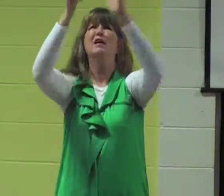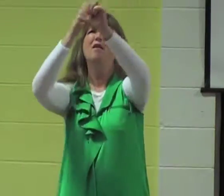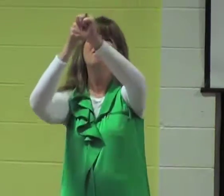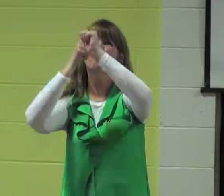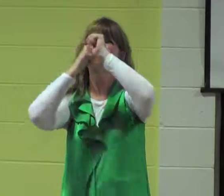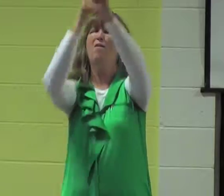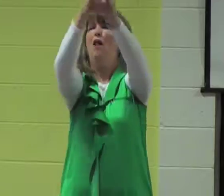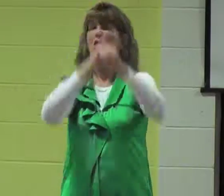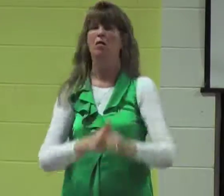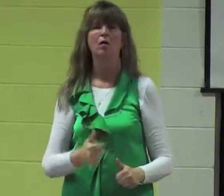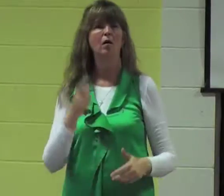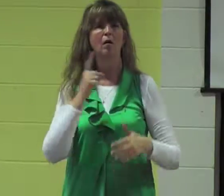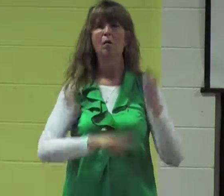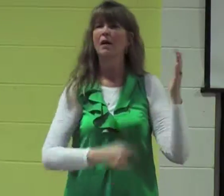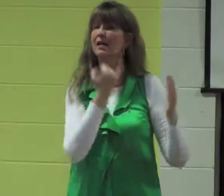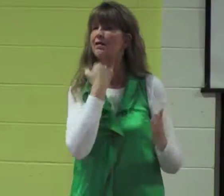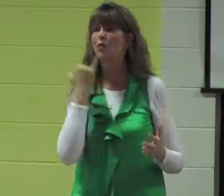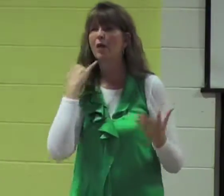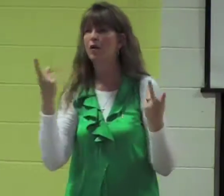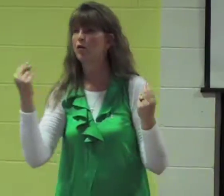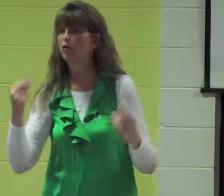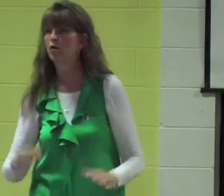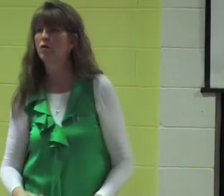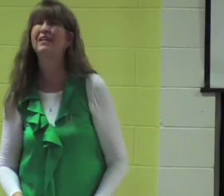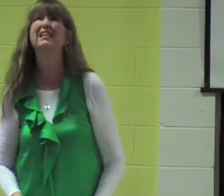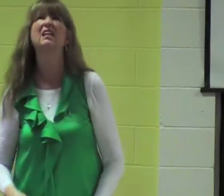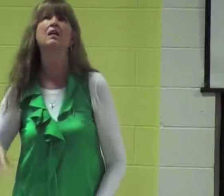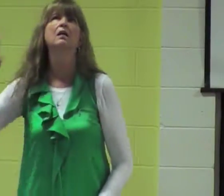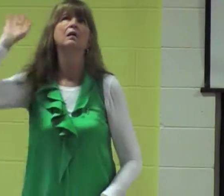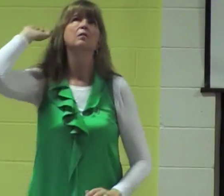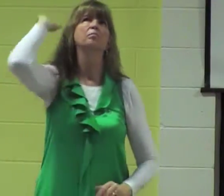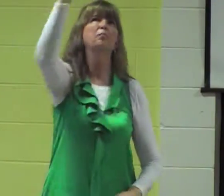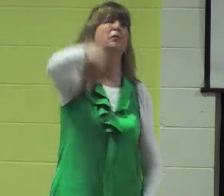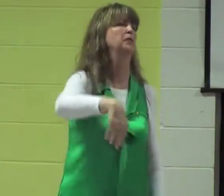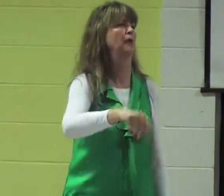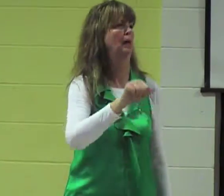holiness. But, but, what did Israel do?